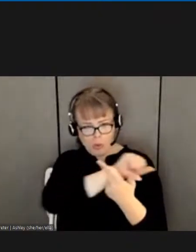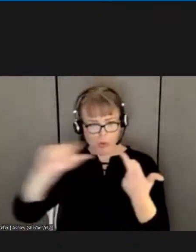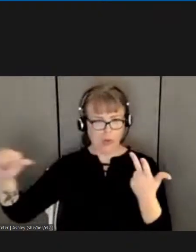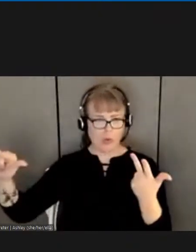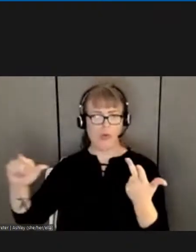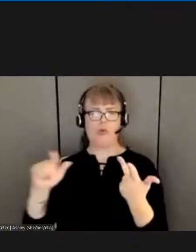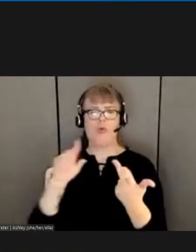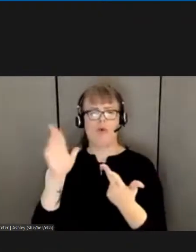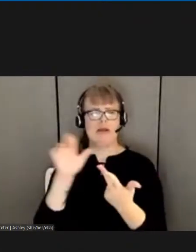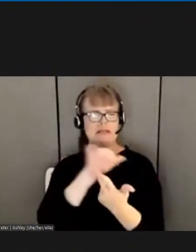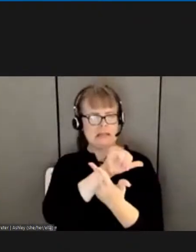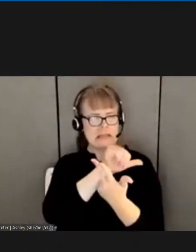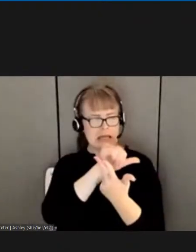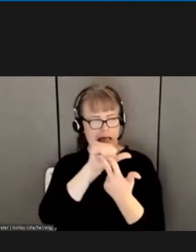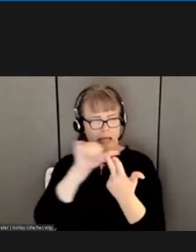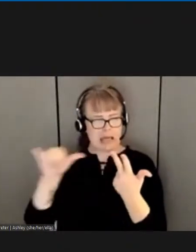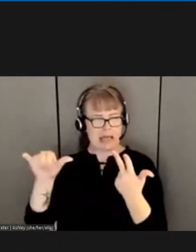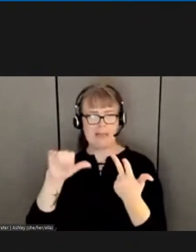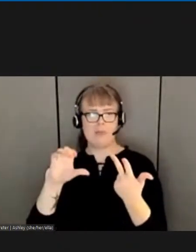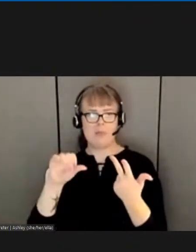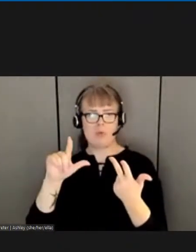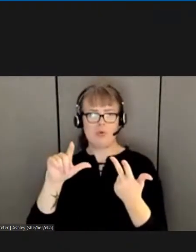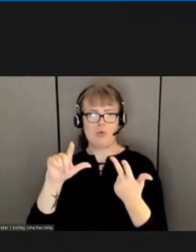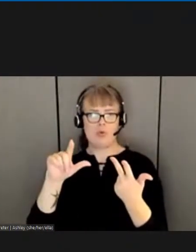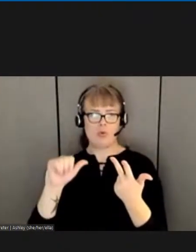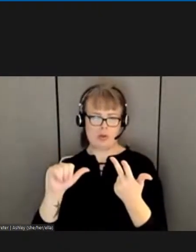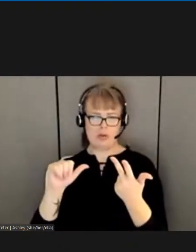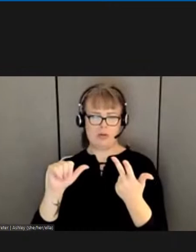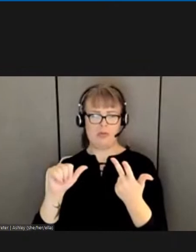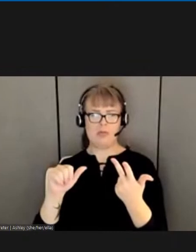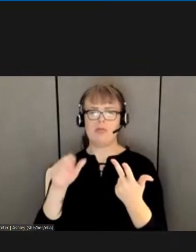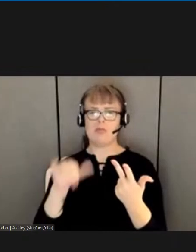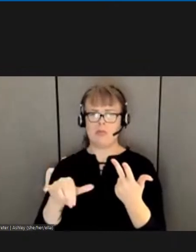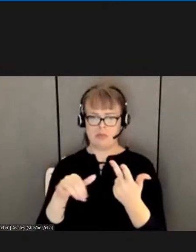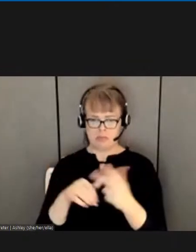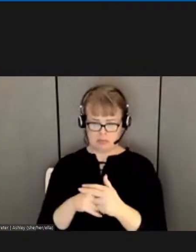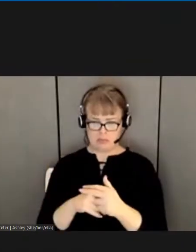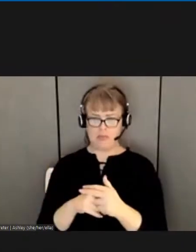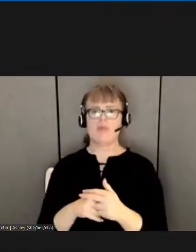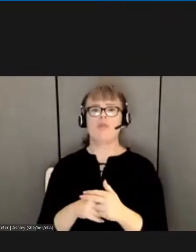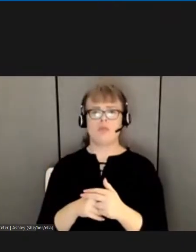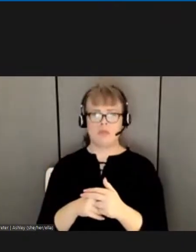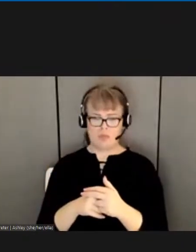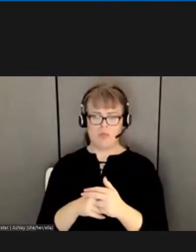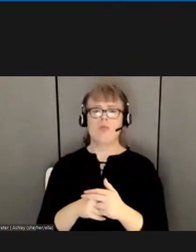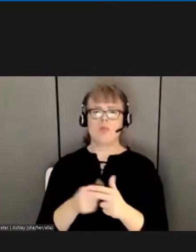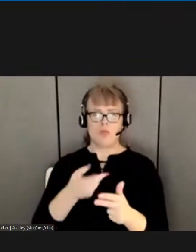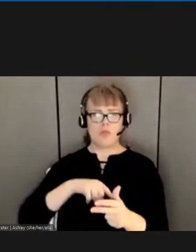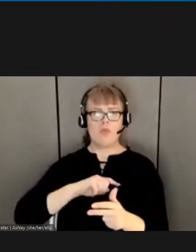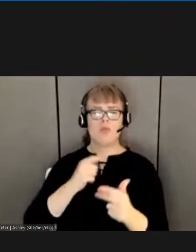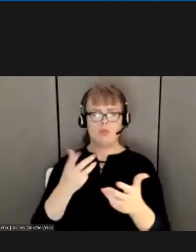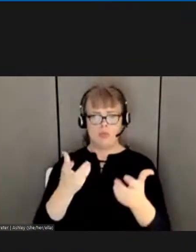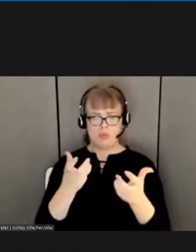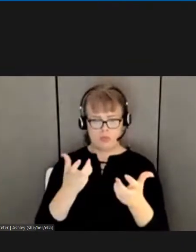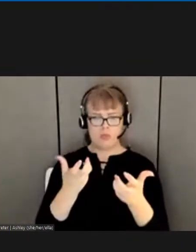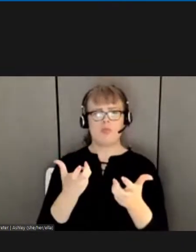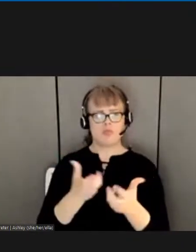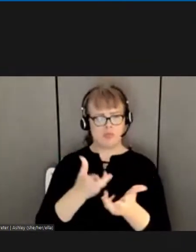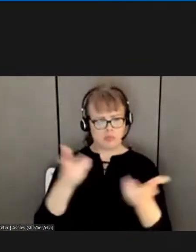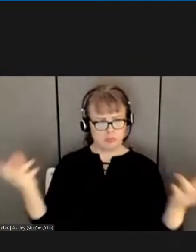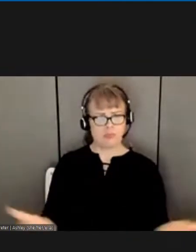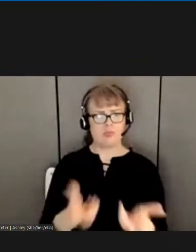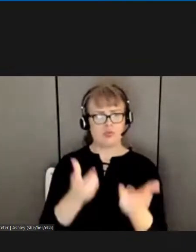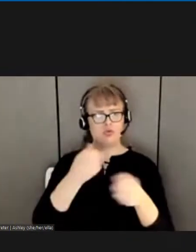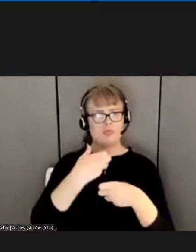or the only union that has that uh they'll be pushing for more non-career less career jobs elimination